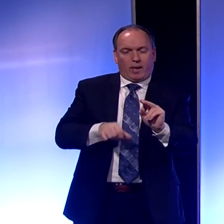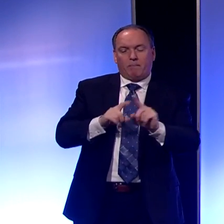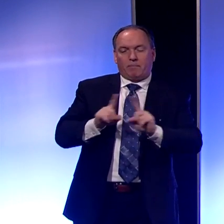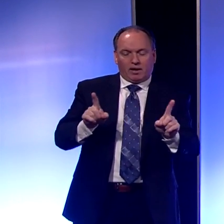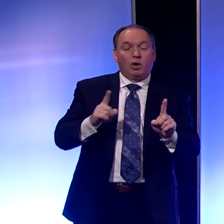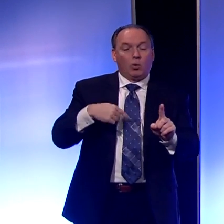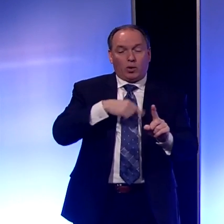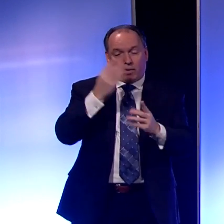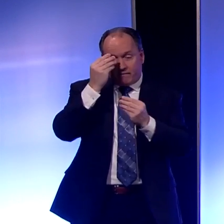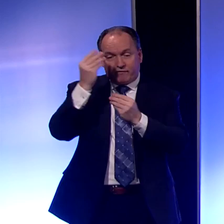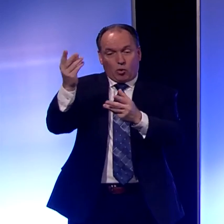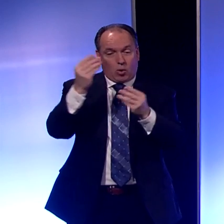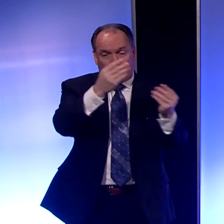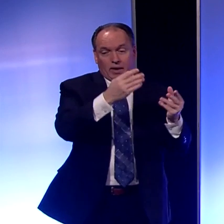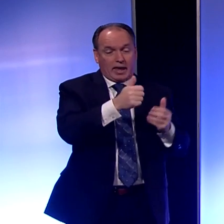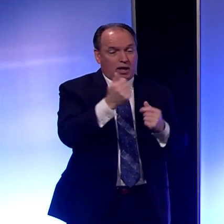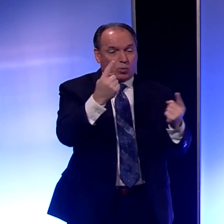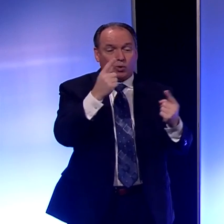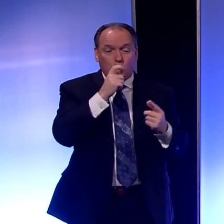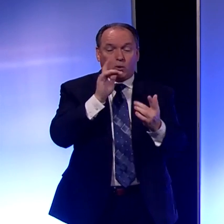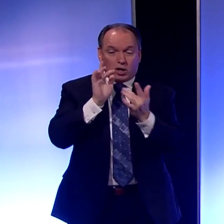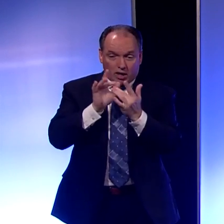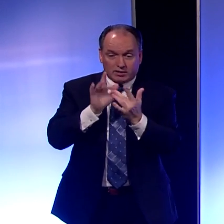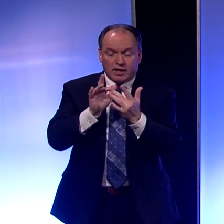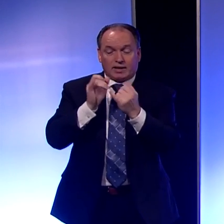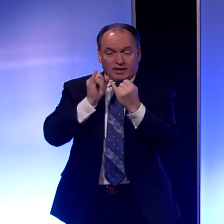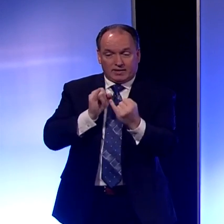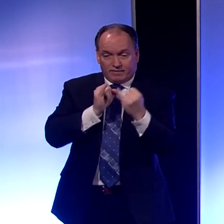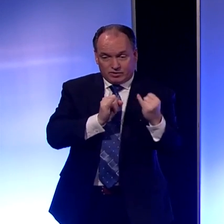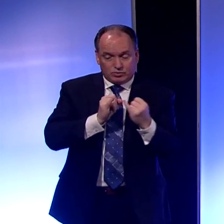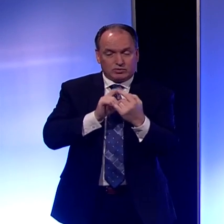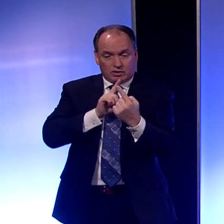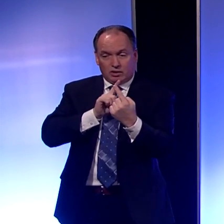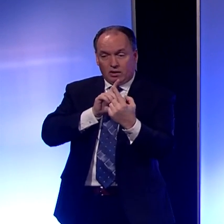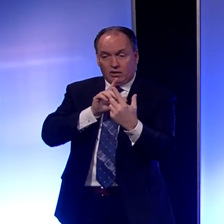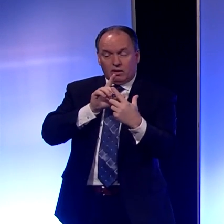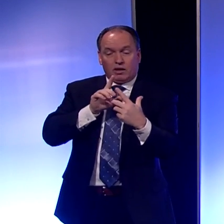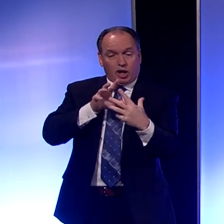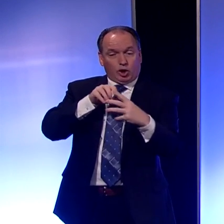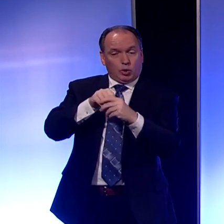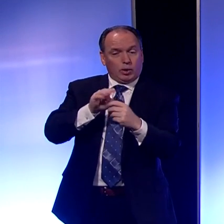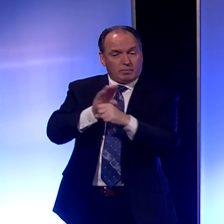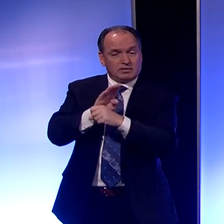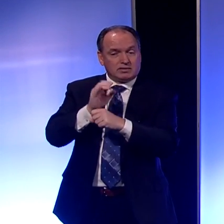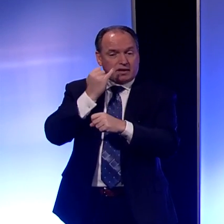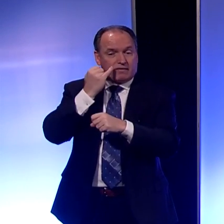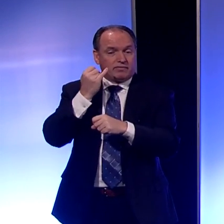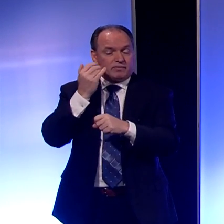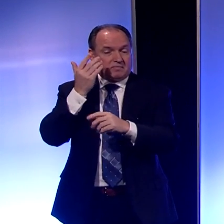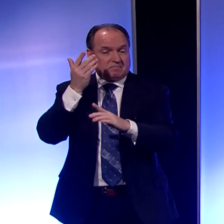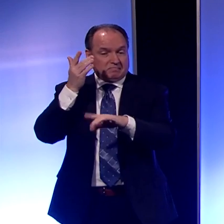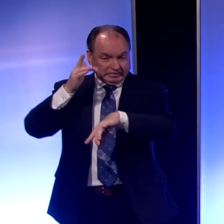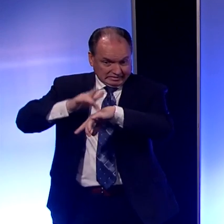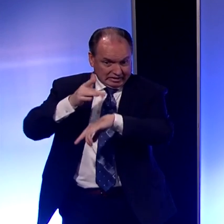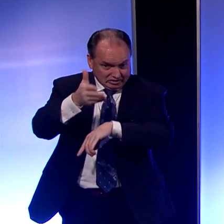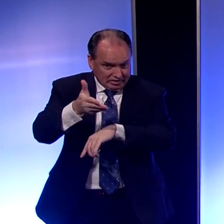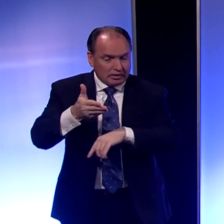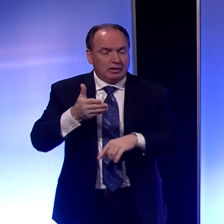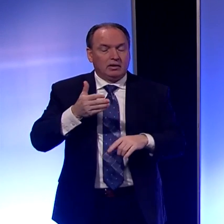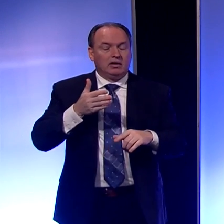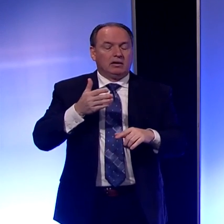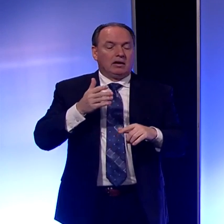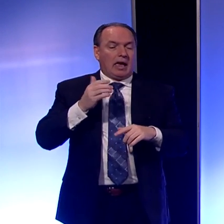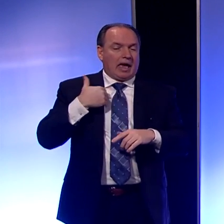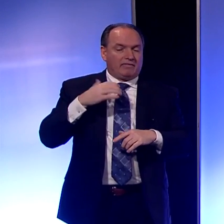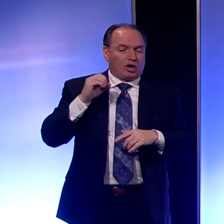inform anyone that they may have come in contact with, which it could include a business if they've been at that business of having a